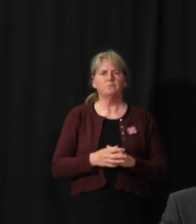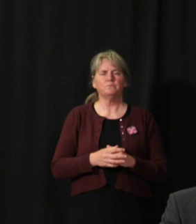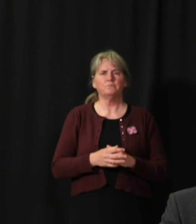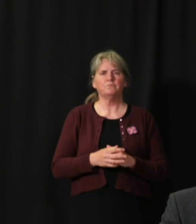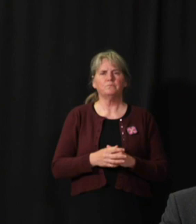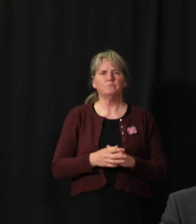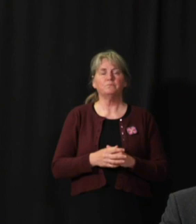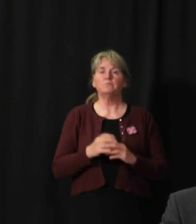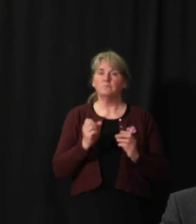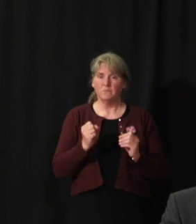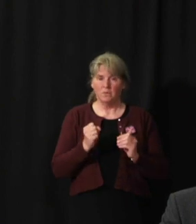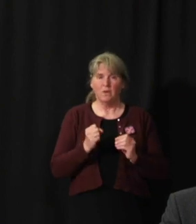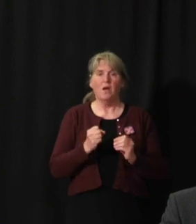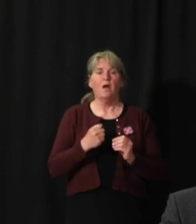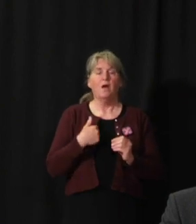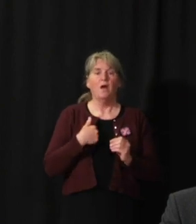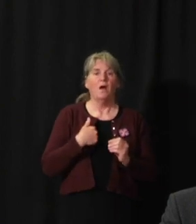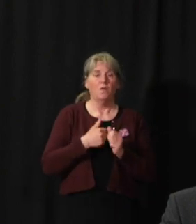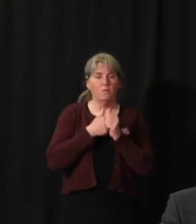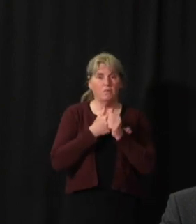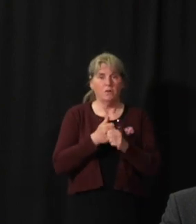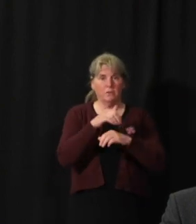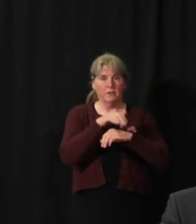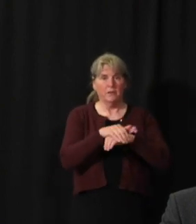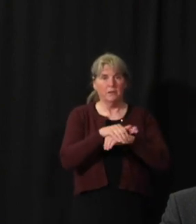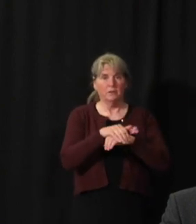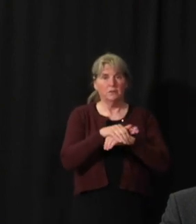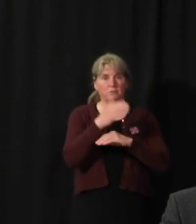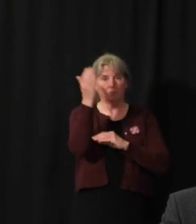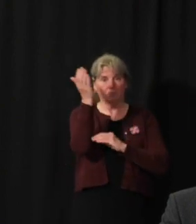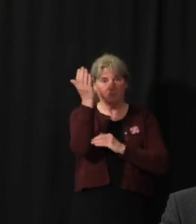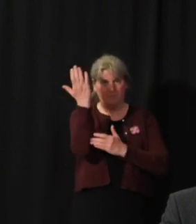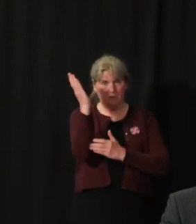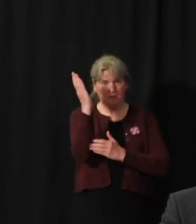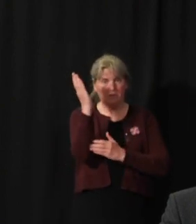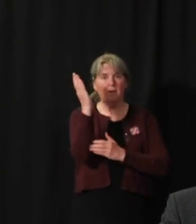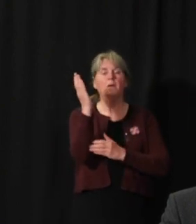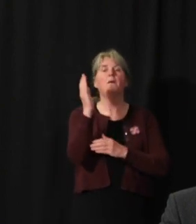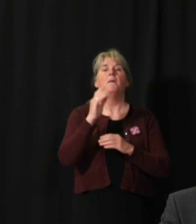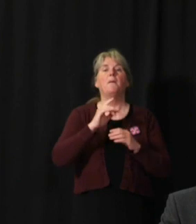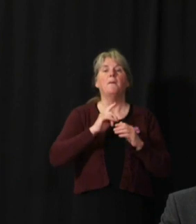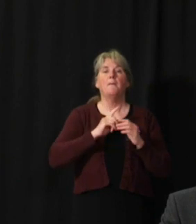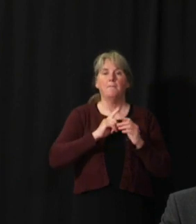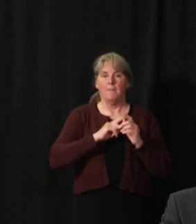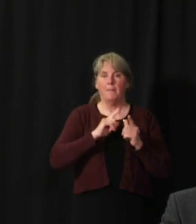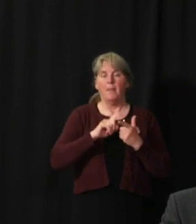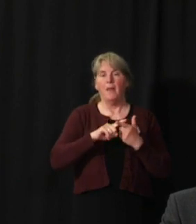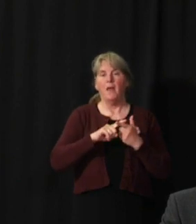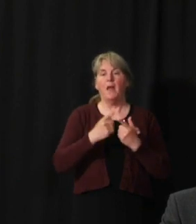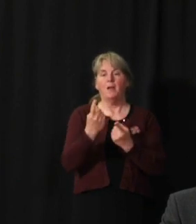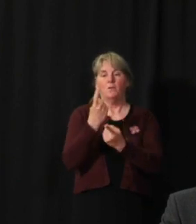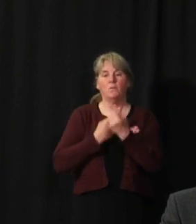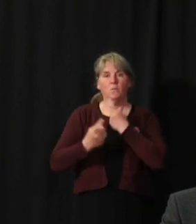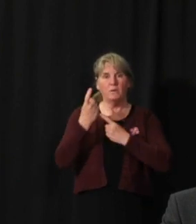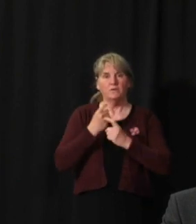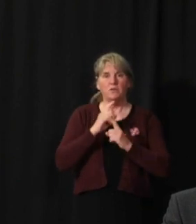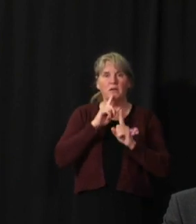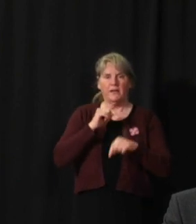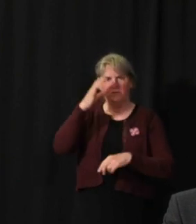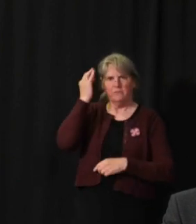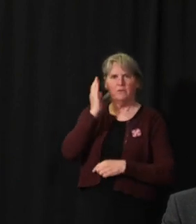So I'll stick to English only for the technical briefing, but I'll do my best to answer questions in French